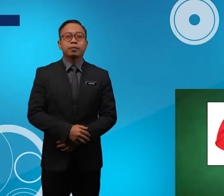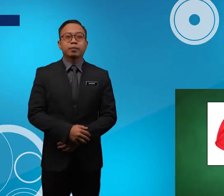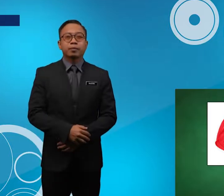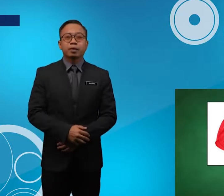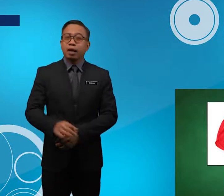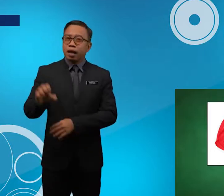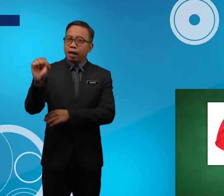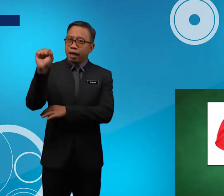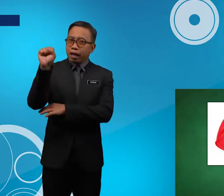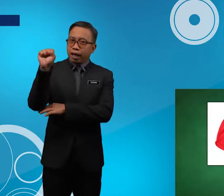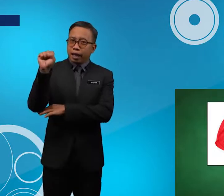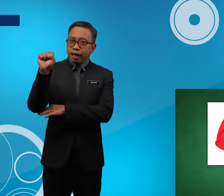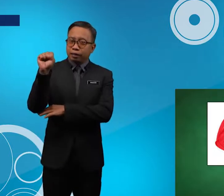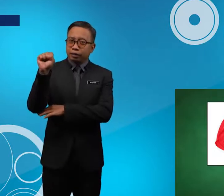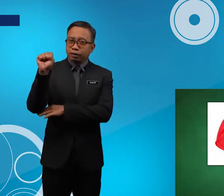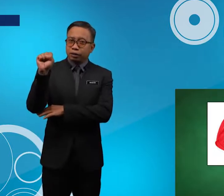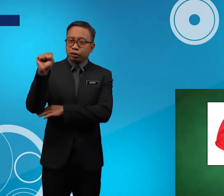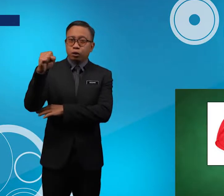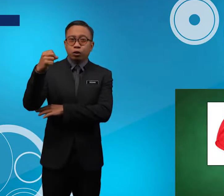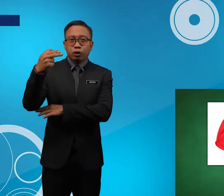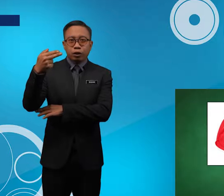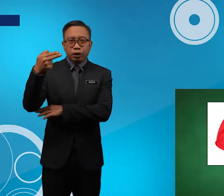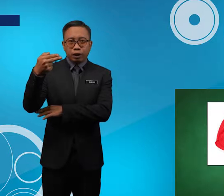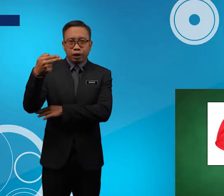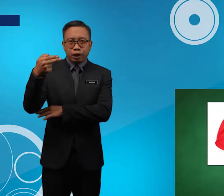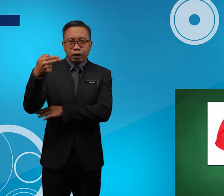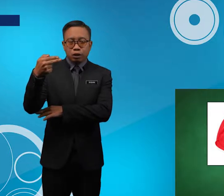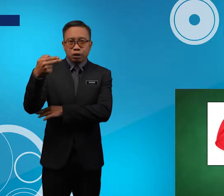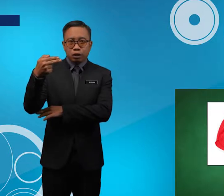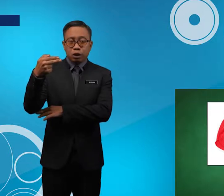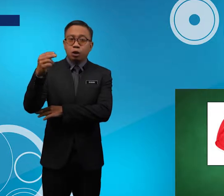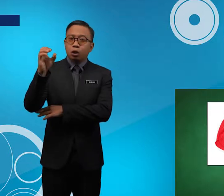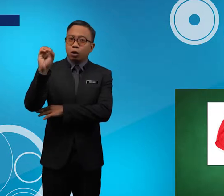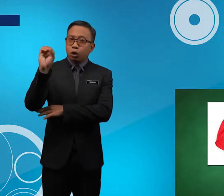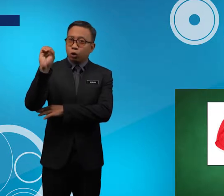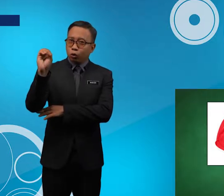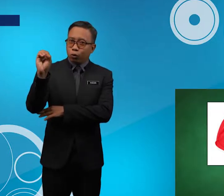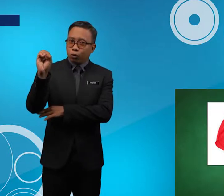Shirt Shirt S Is O